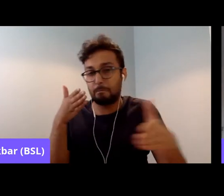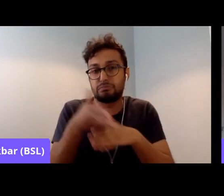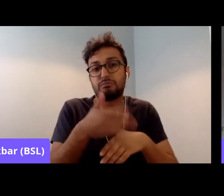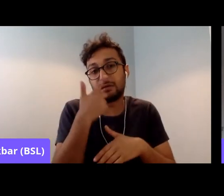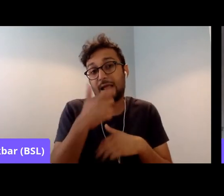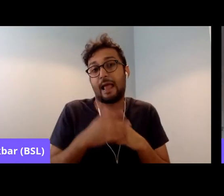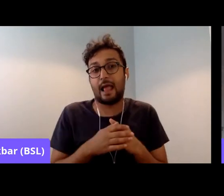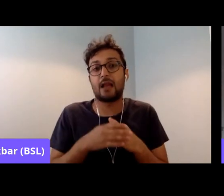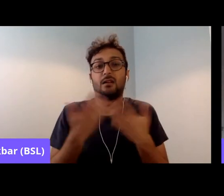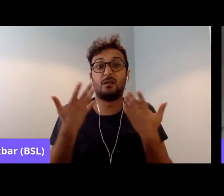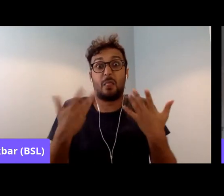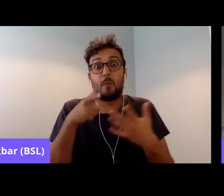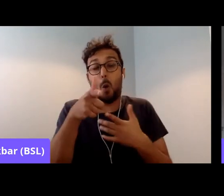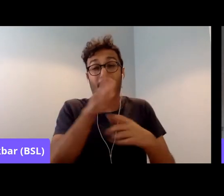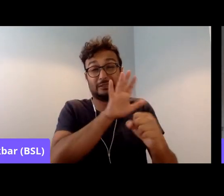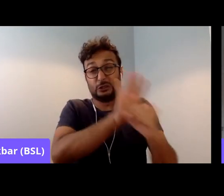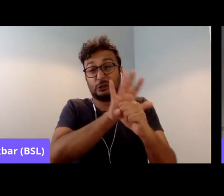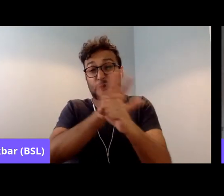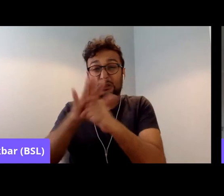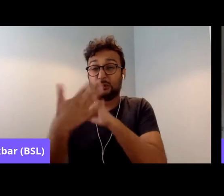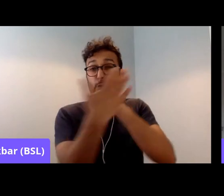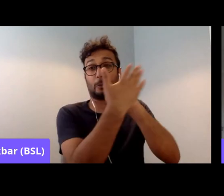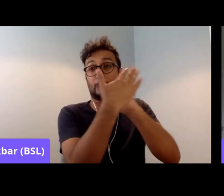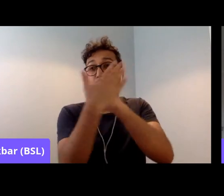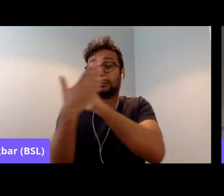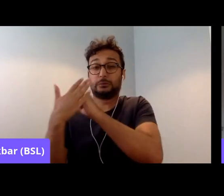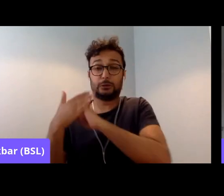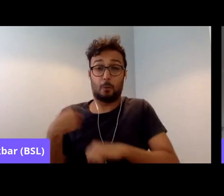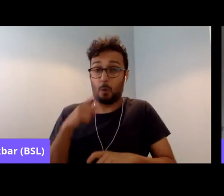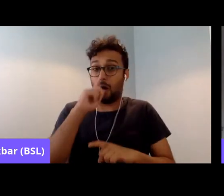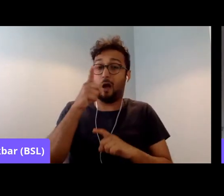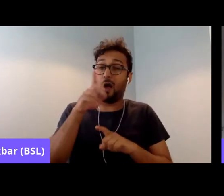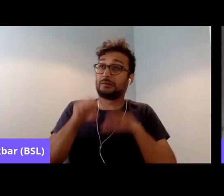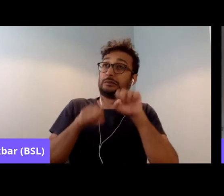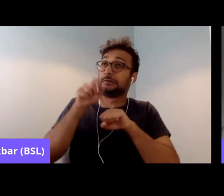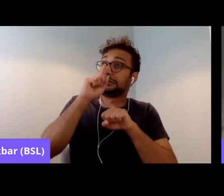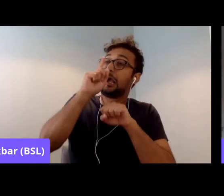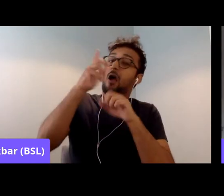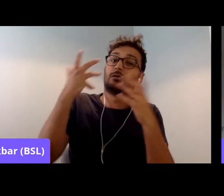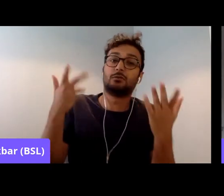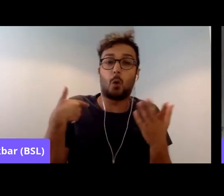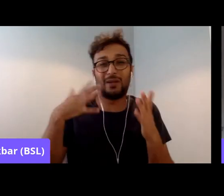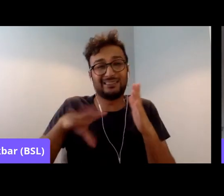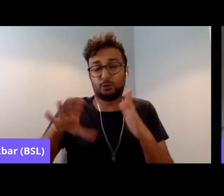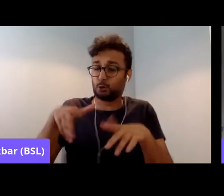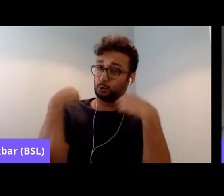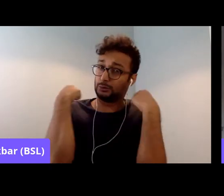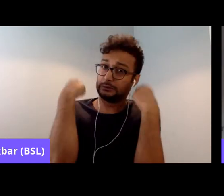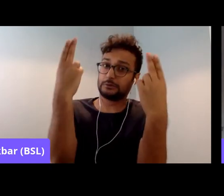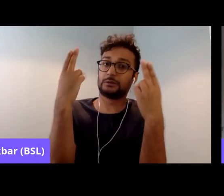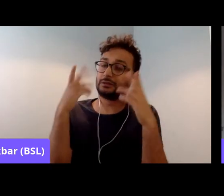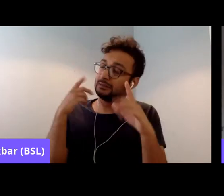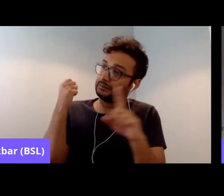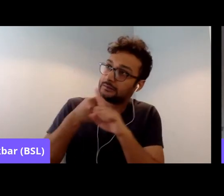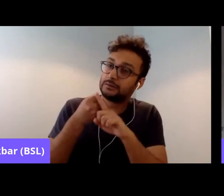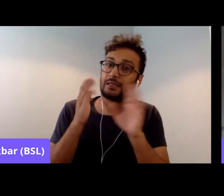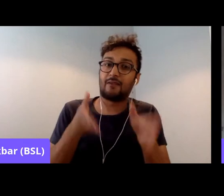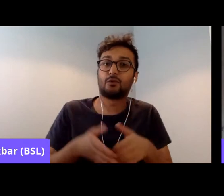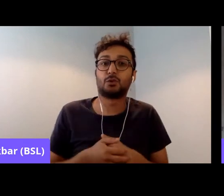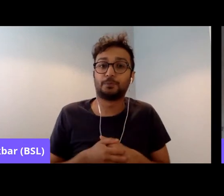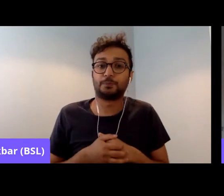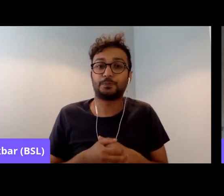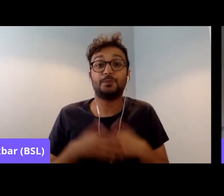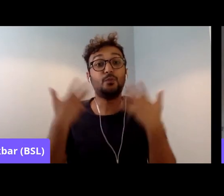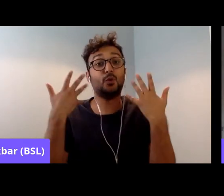from progressing and improving, um, our daily lives. So that takes us on, um, nicely to, um,